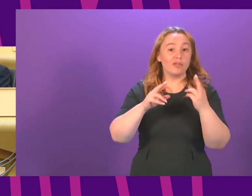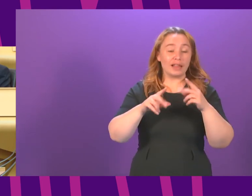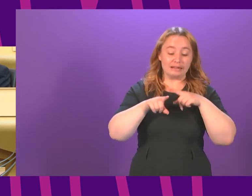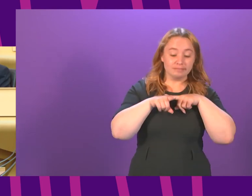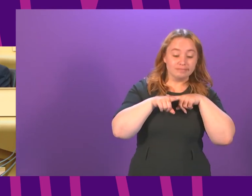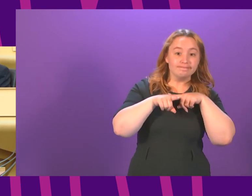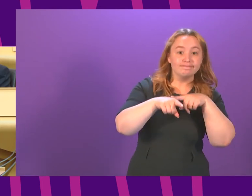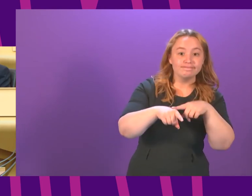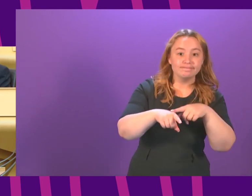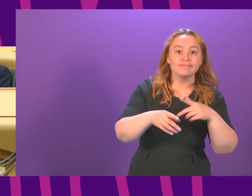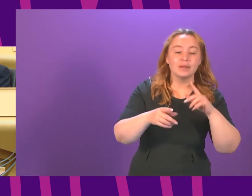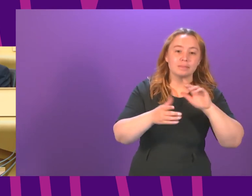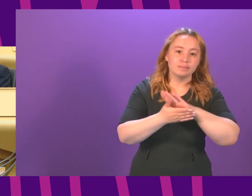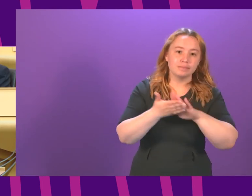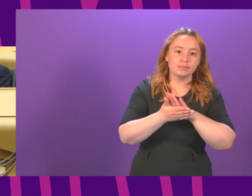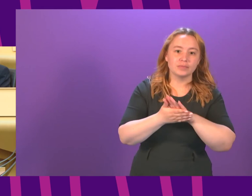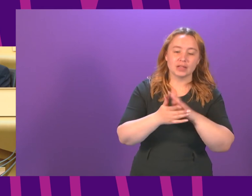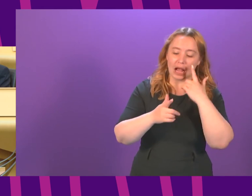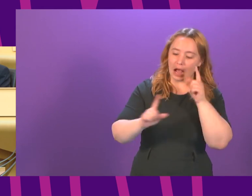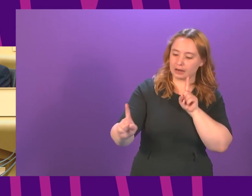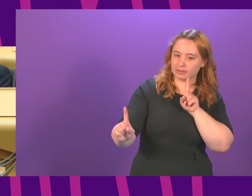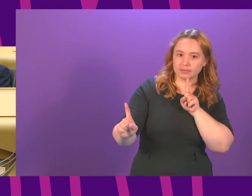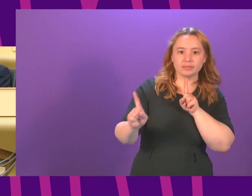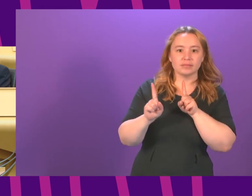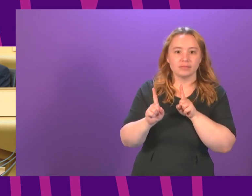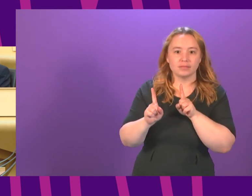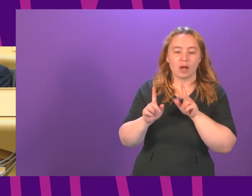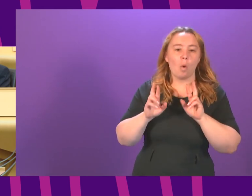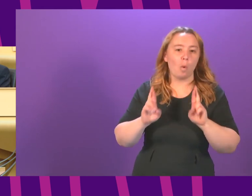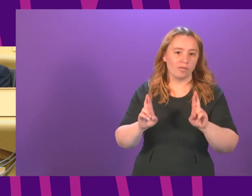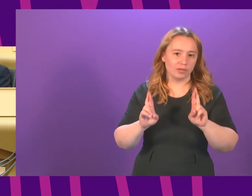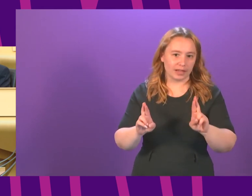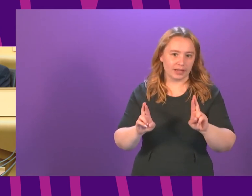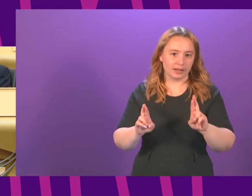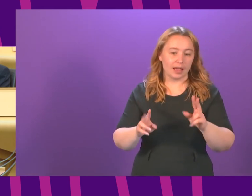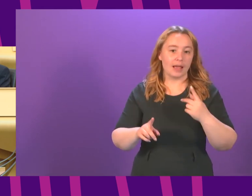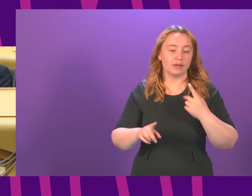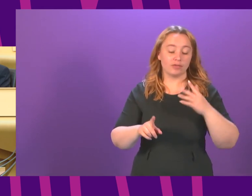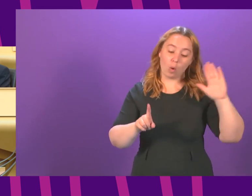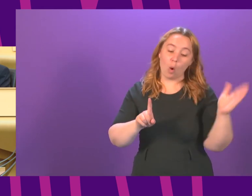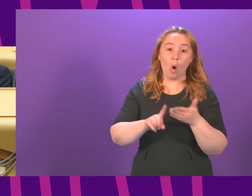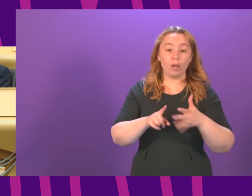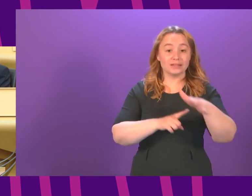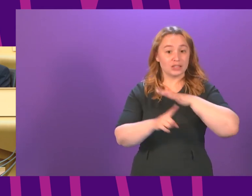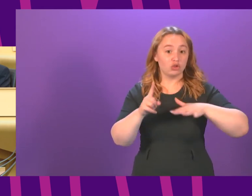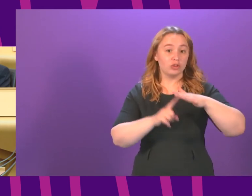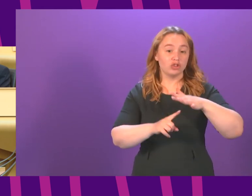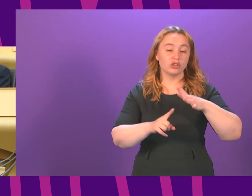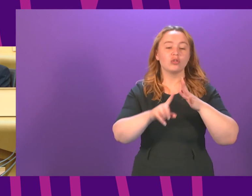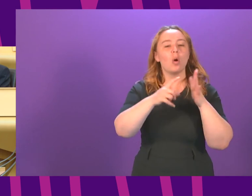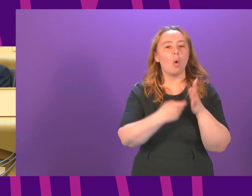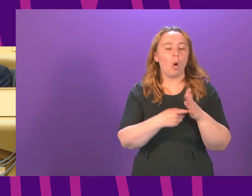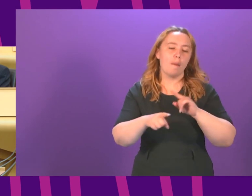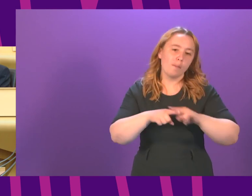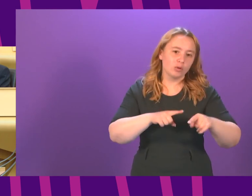then I hope we will be able to reduce the distancing requirements if not immediately in all settings then in many settings and in all churches